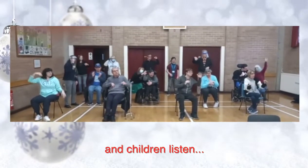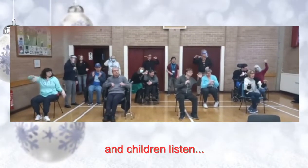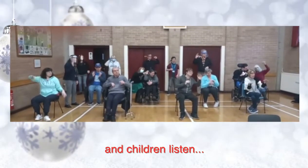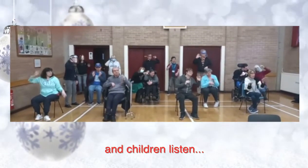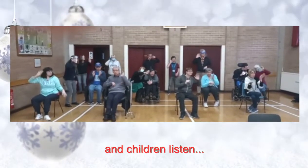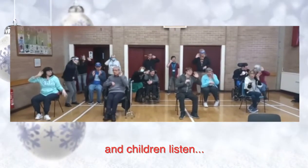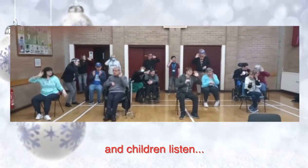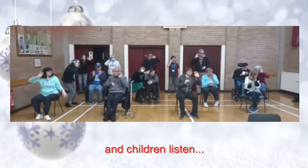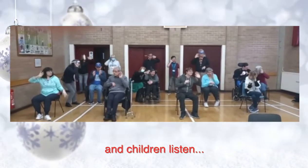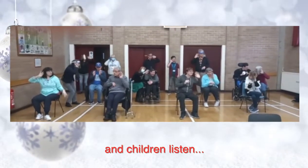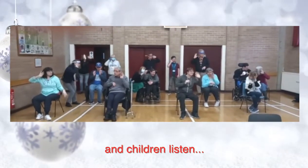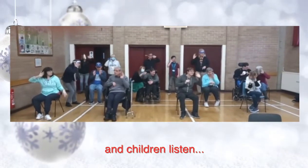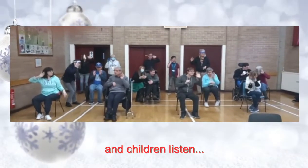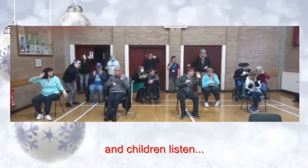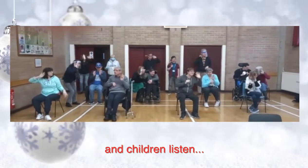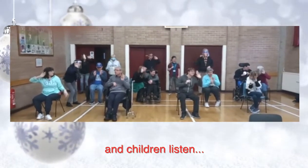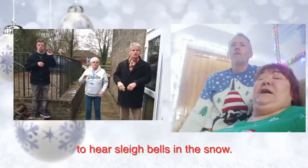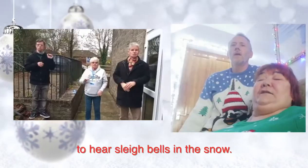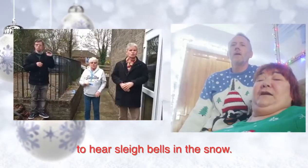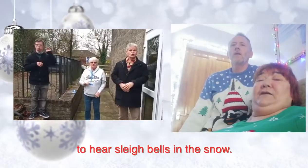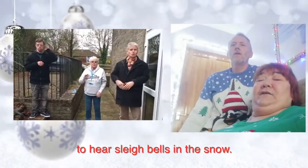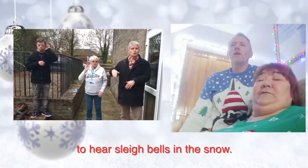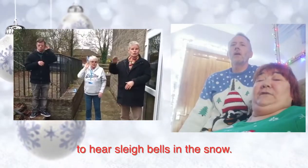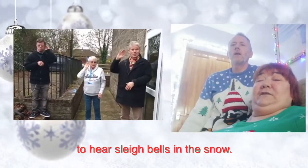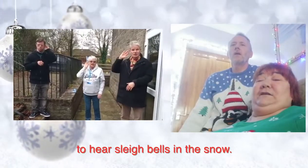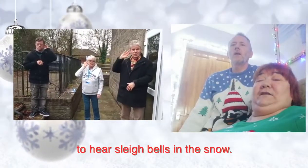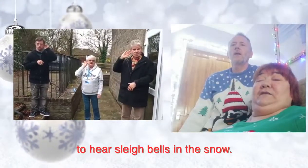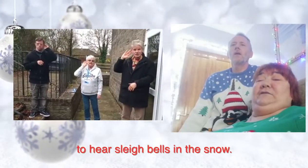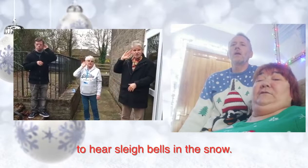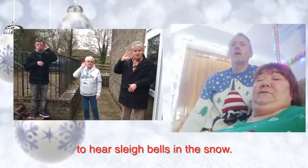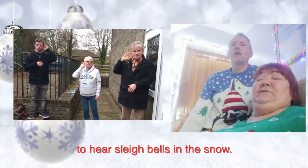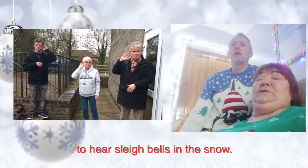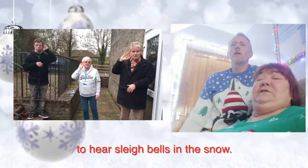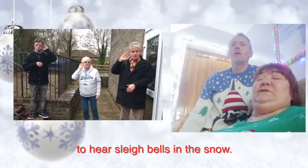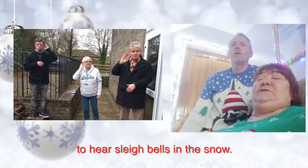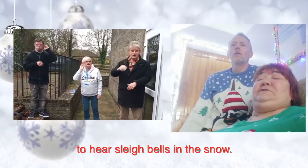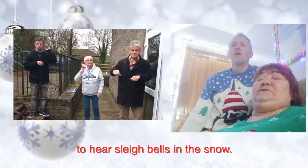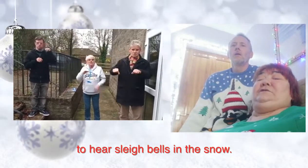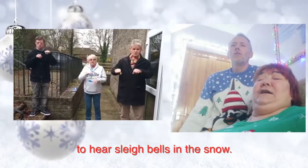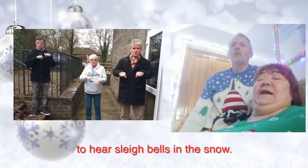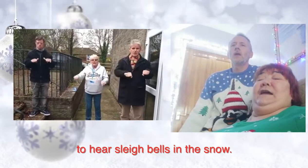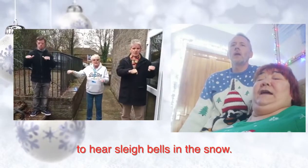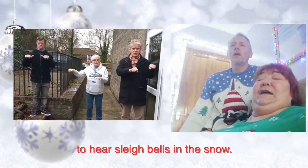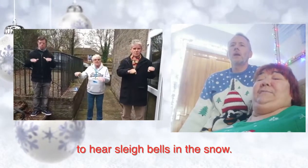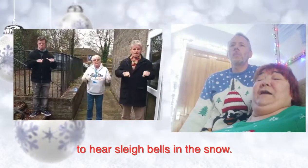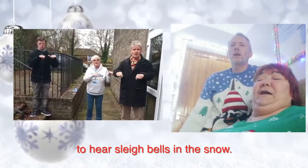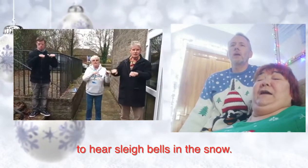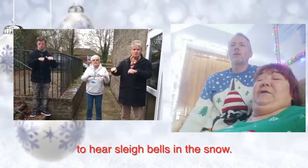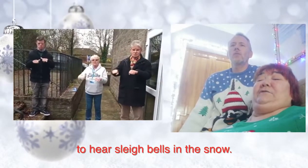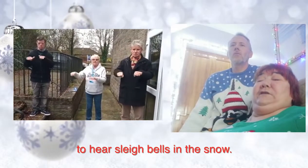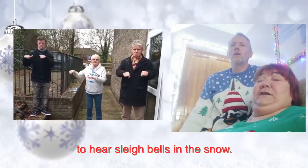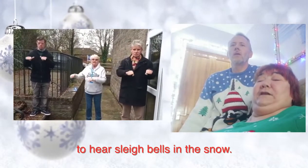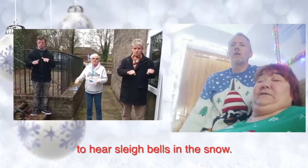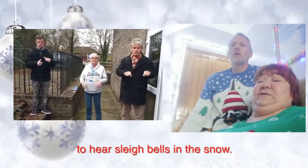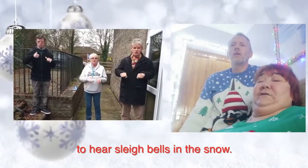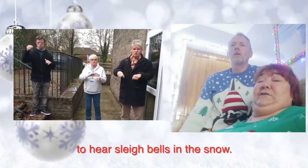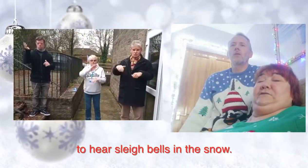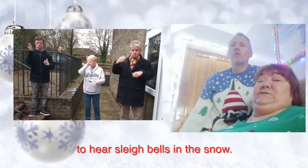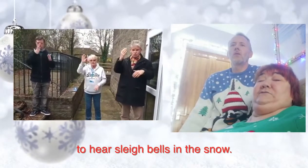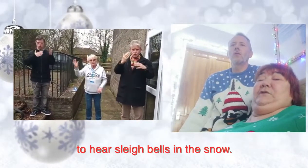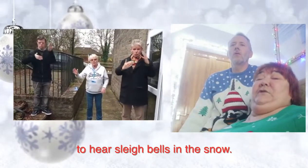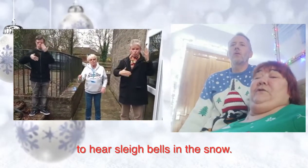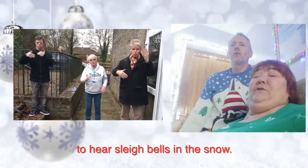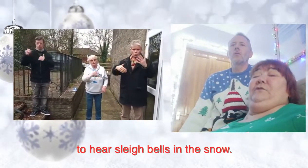listen To hear they felt in